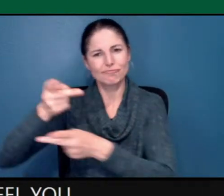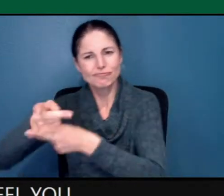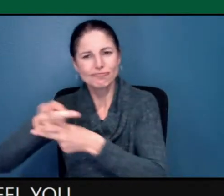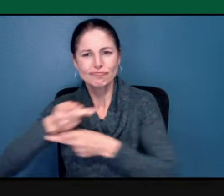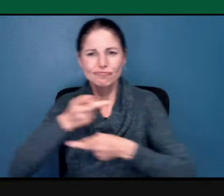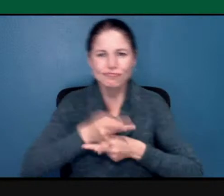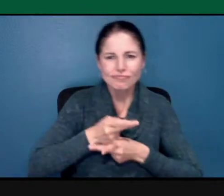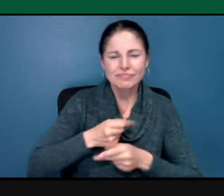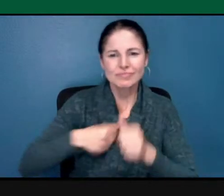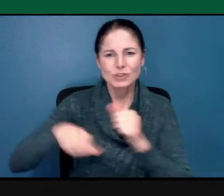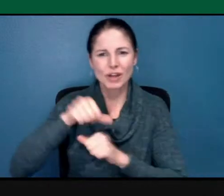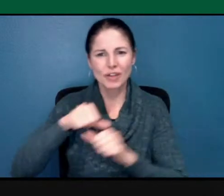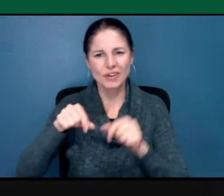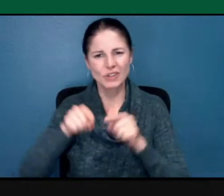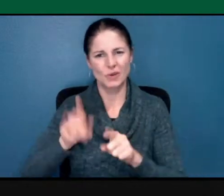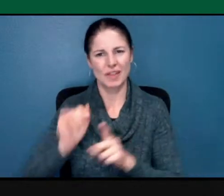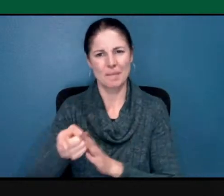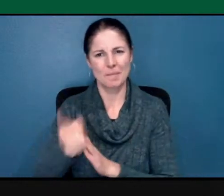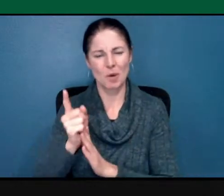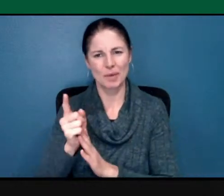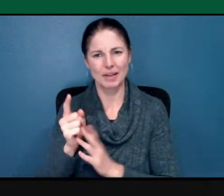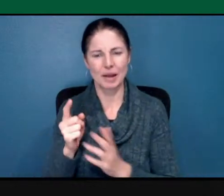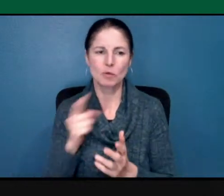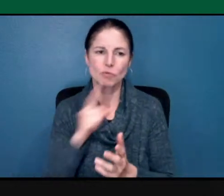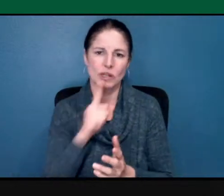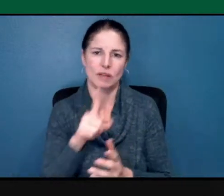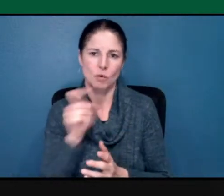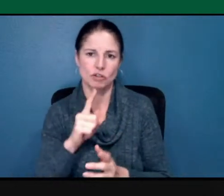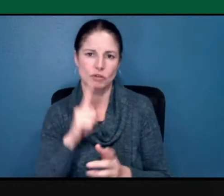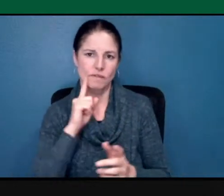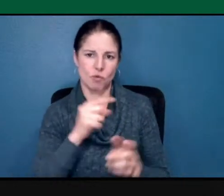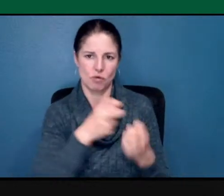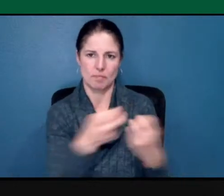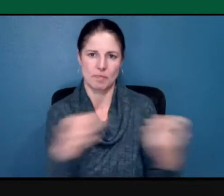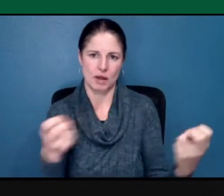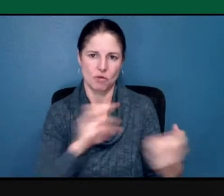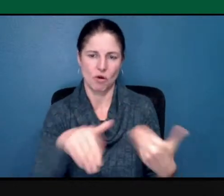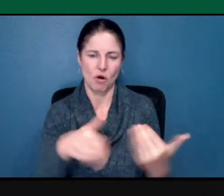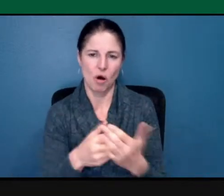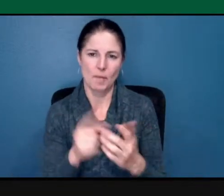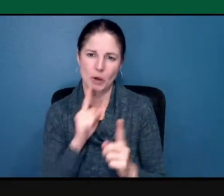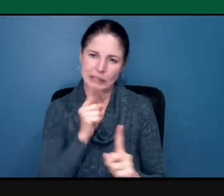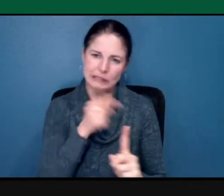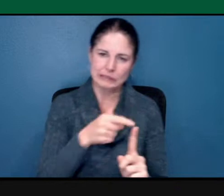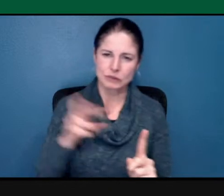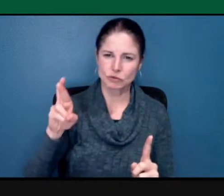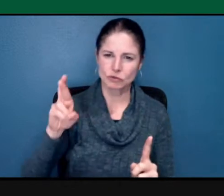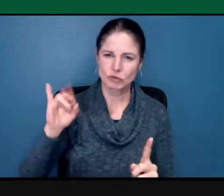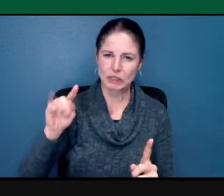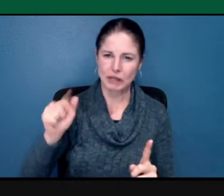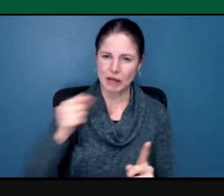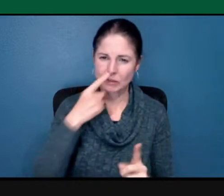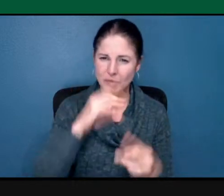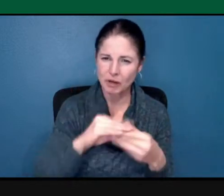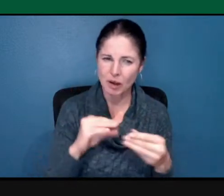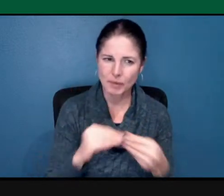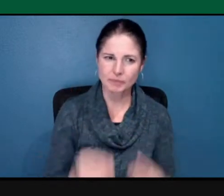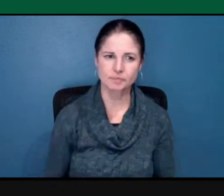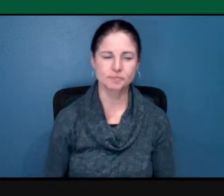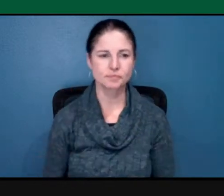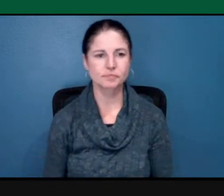And, and that's for our whole panel, but yeah, please. I just want to comment on how you started